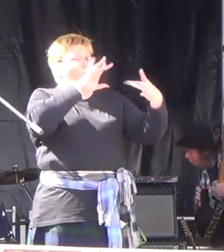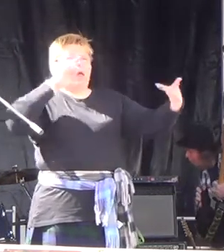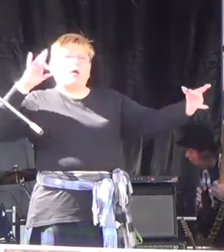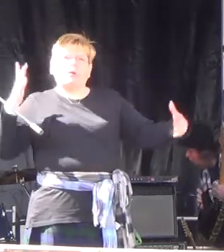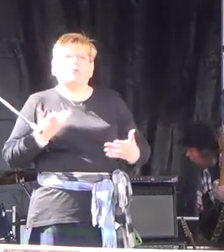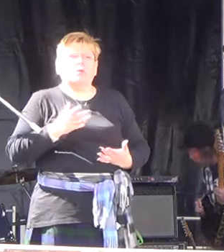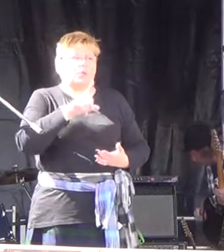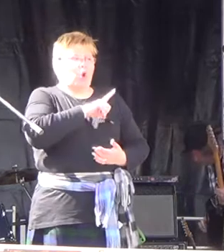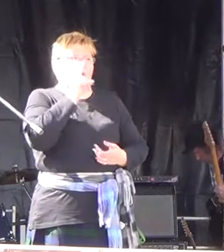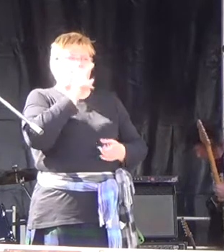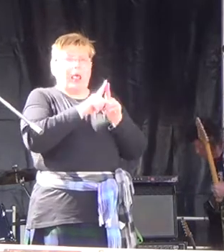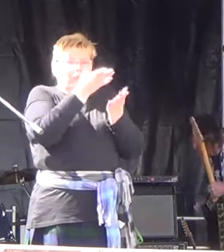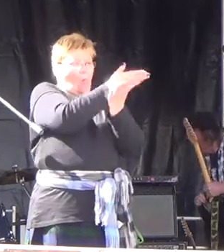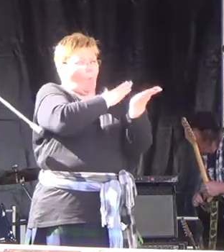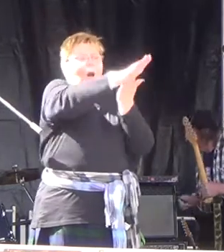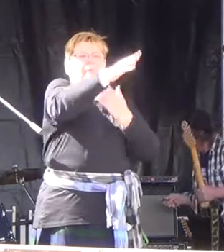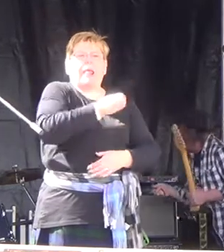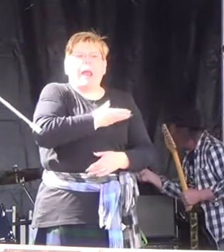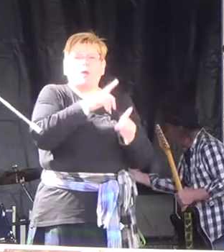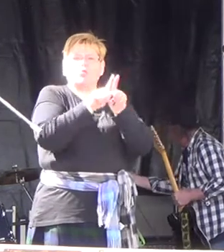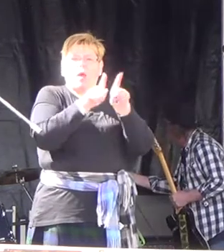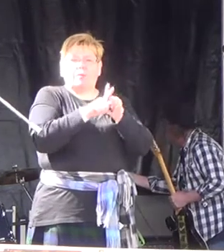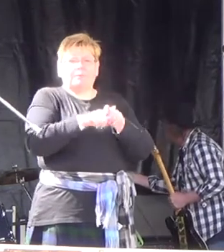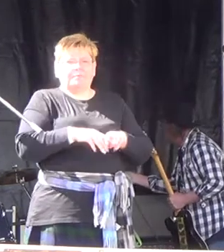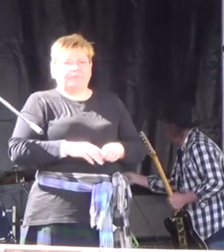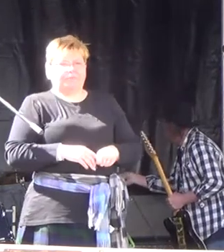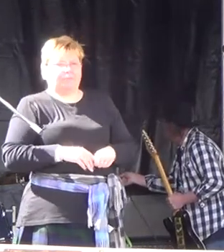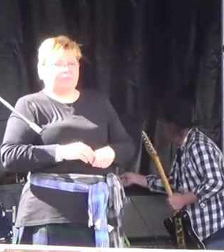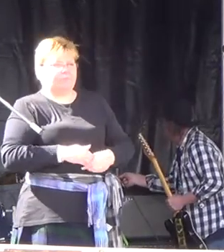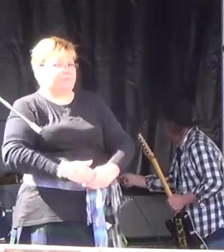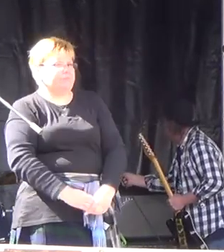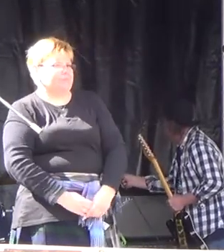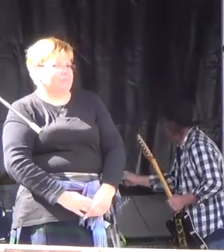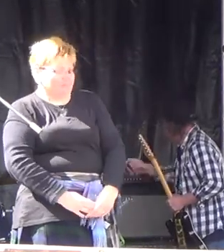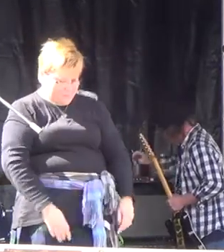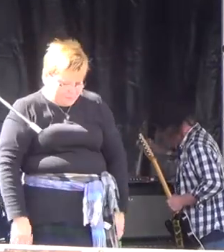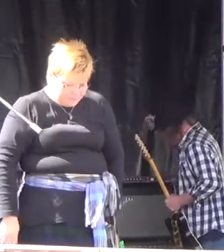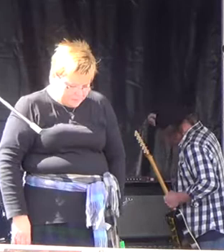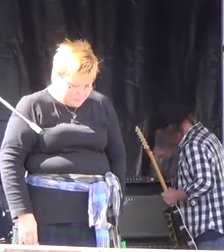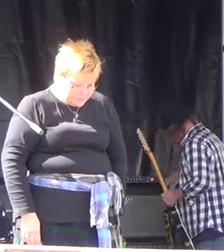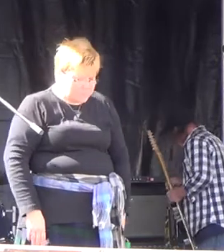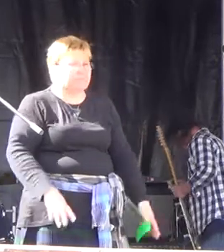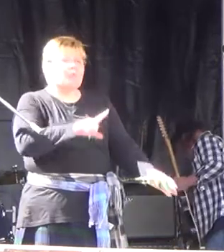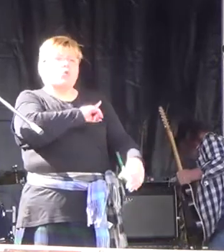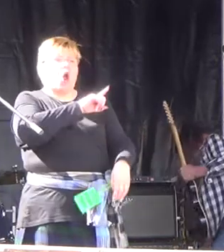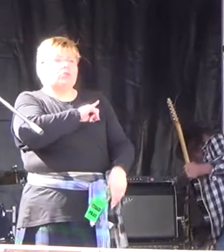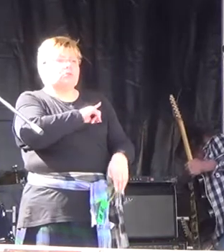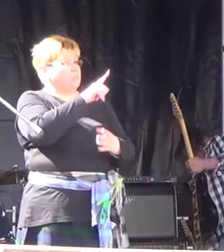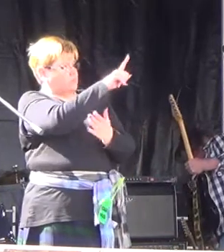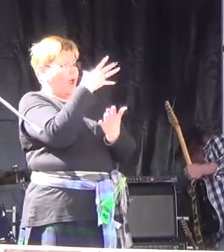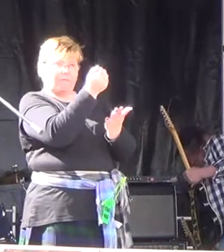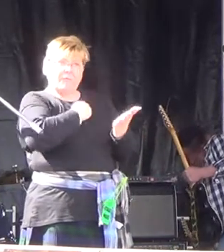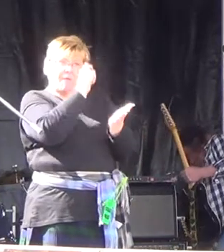it looks like we're going to get rid of them as well as rid of the Tories. Shame on Because they don't deserve